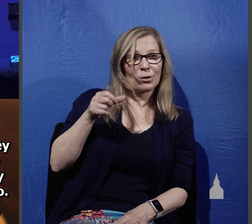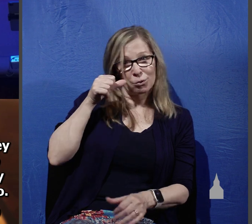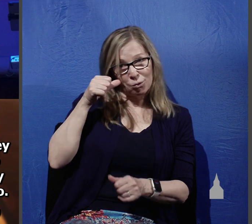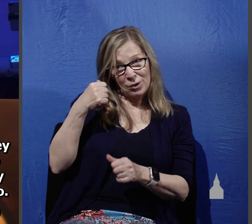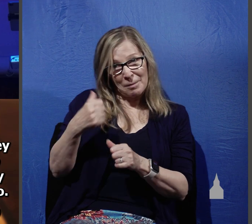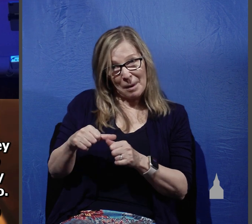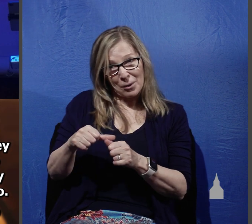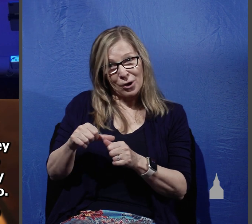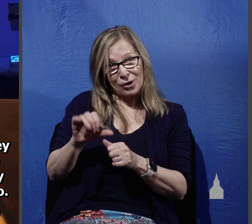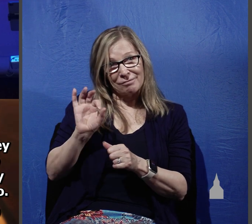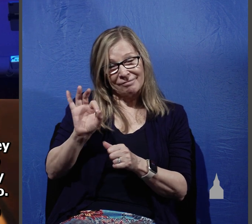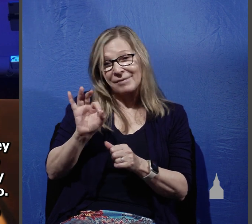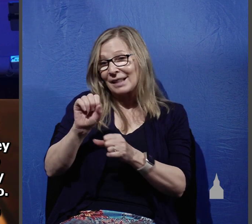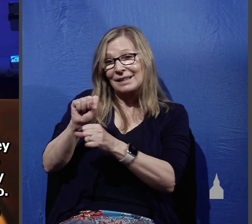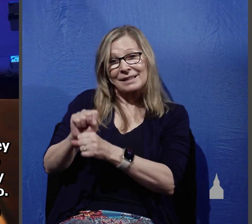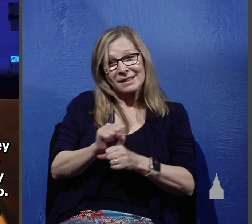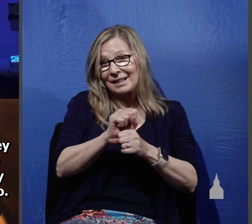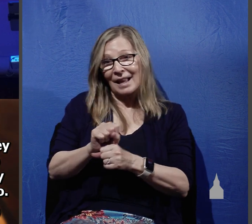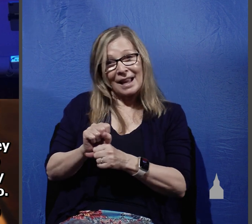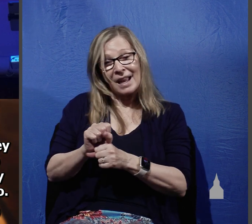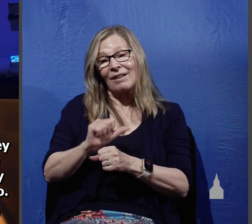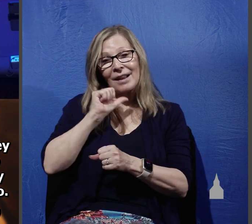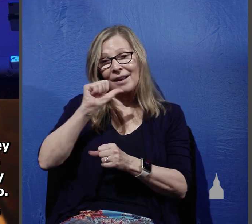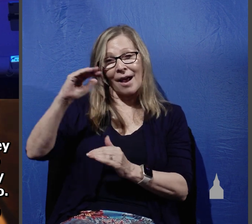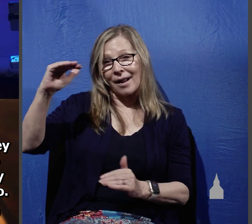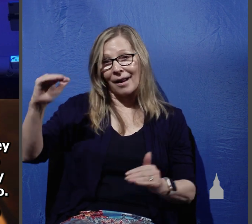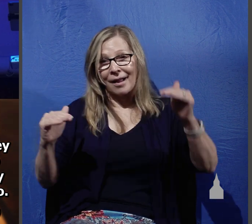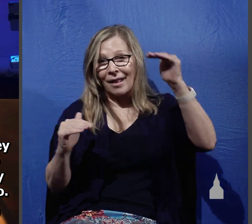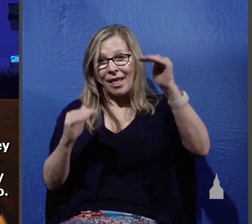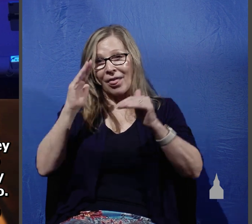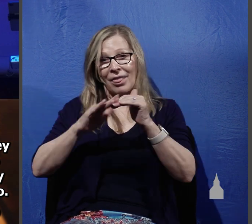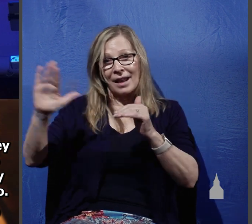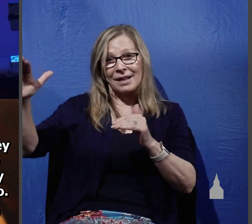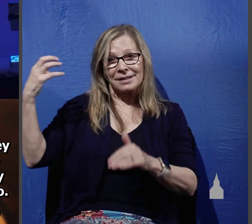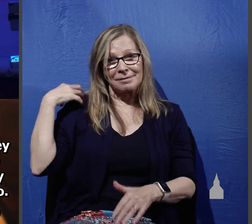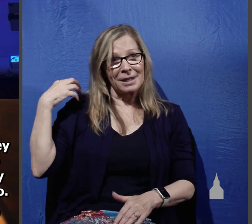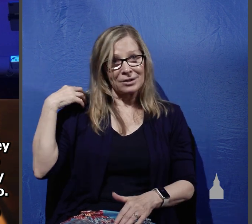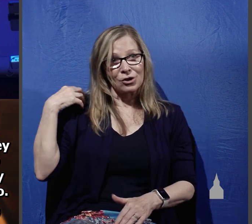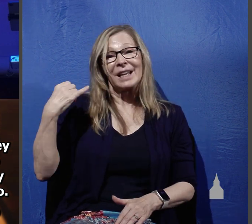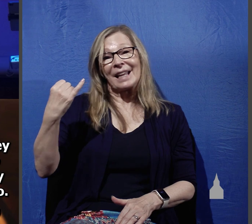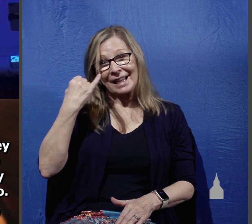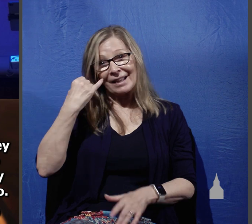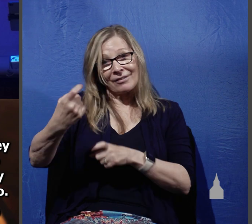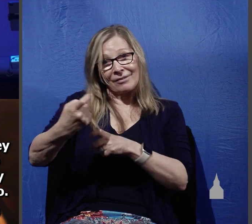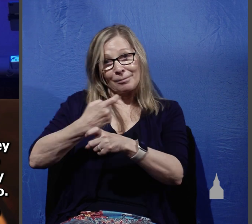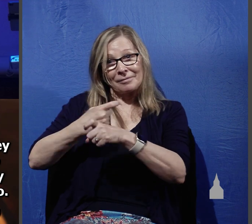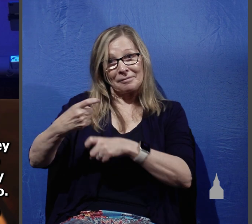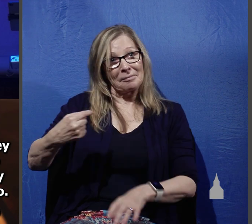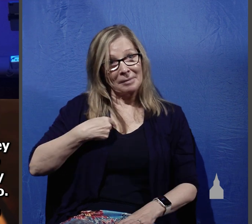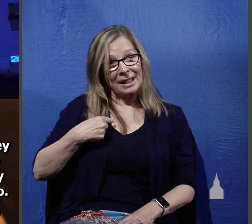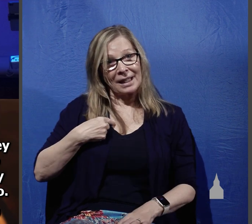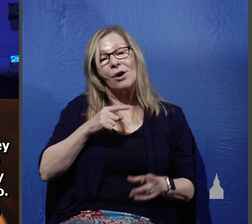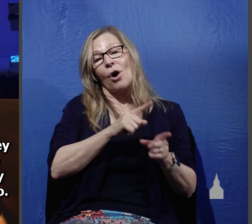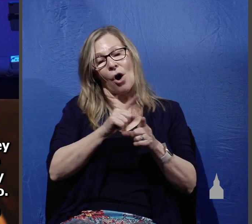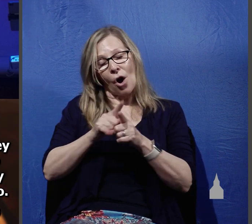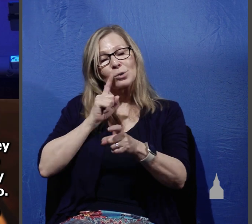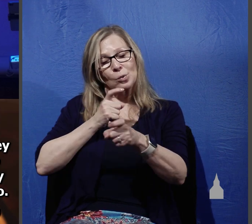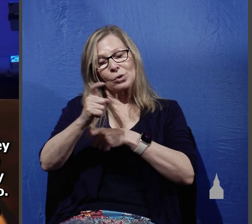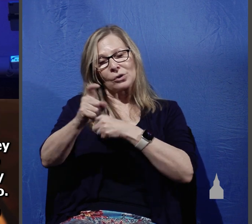said to you a slave is not greater than his master if they persecuted me they will also persecute you